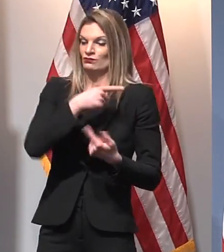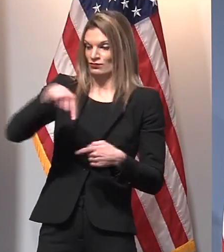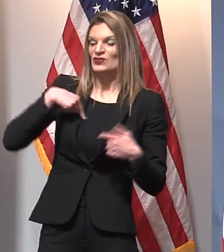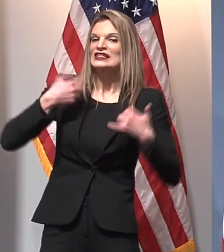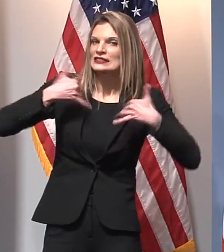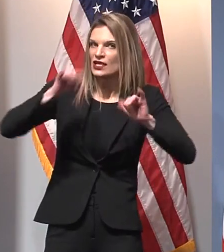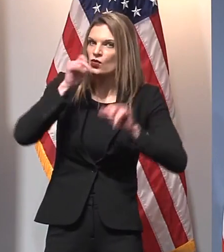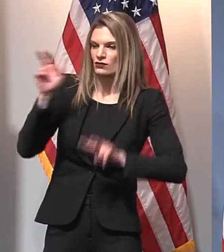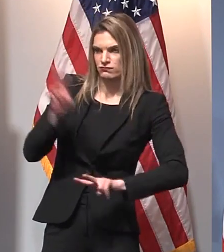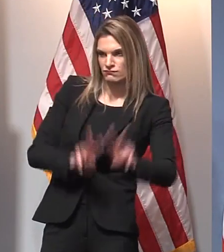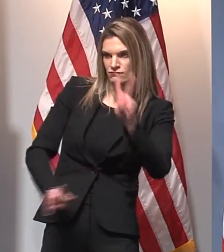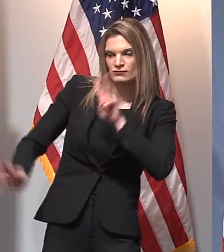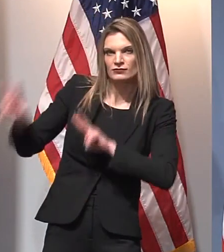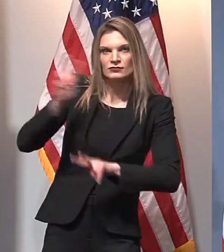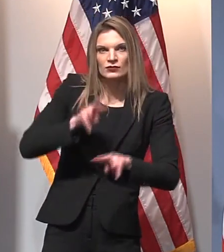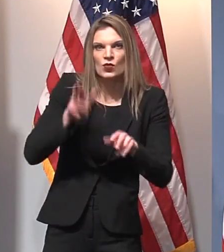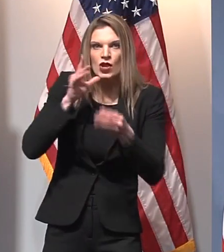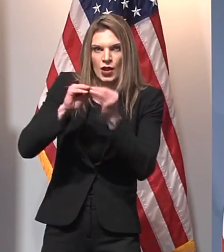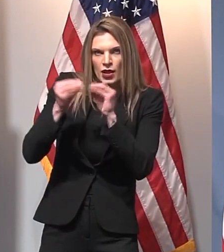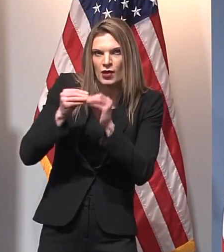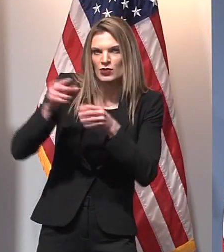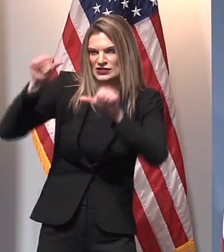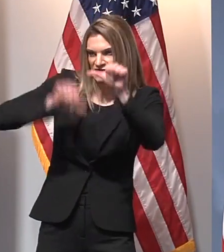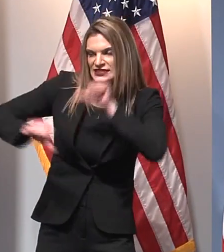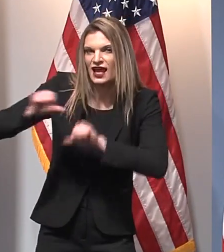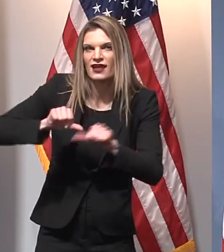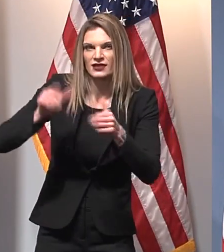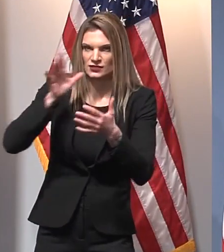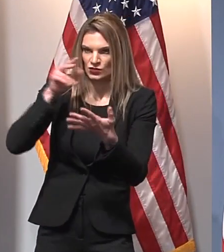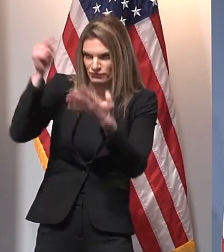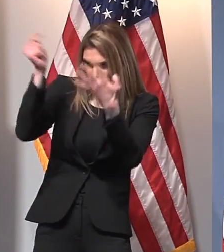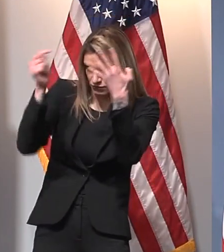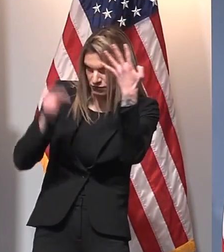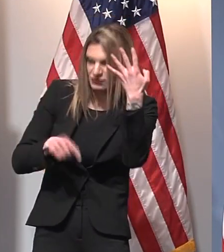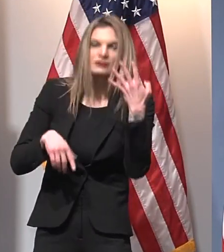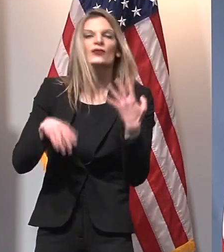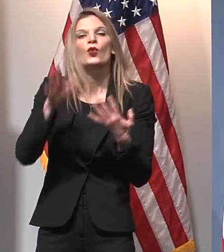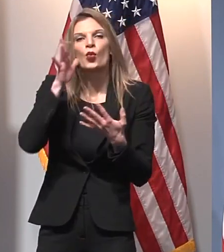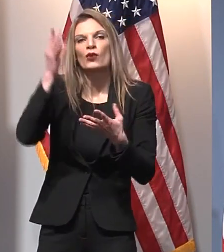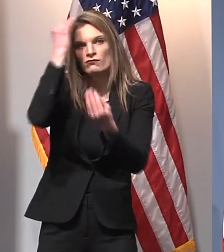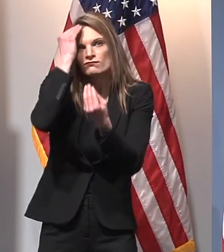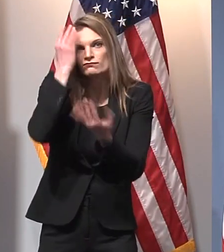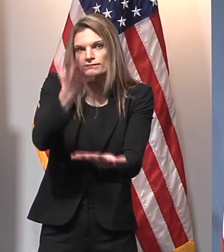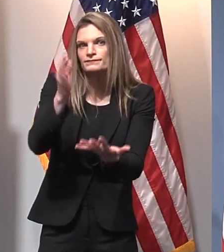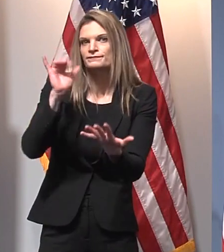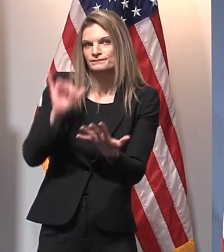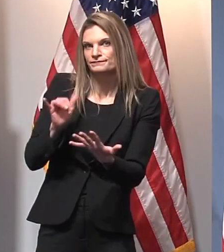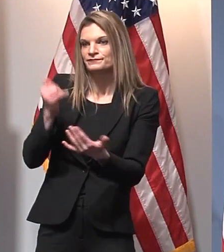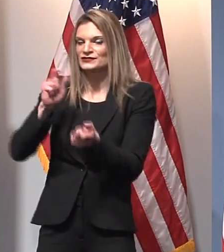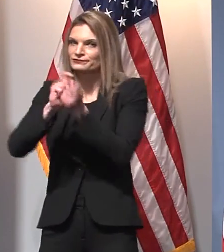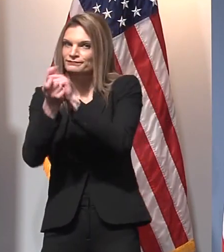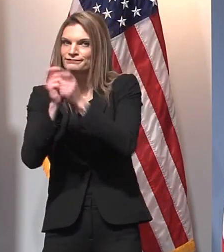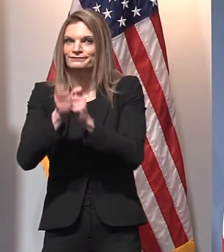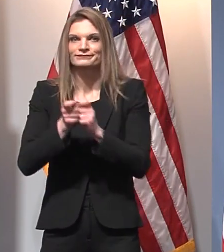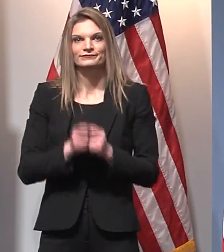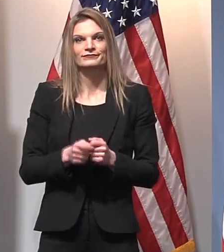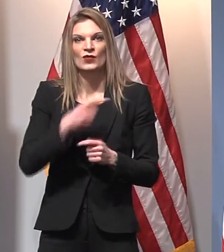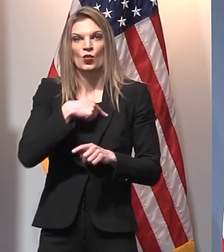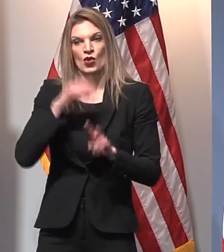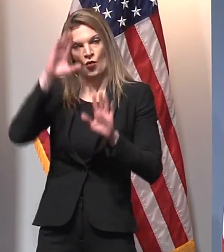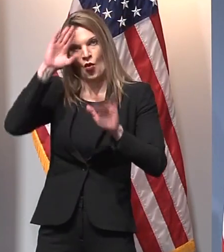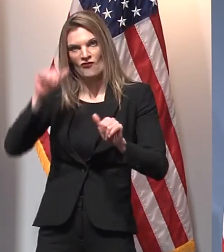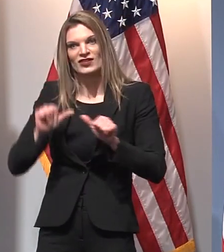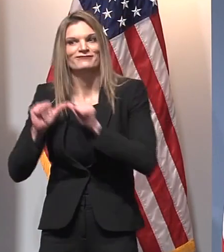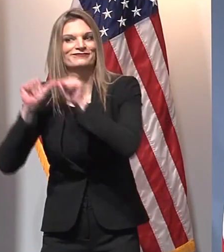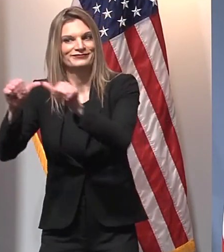related to this order and our guidance. But with your partnership, we hope to stay on this course and avoid returning to a pause